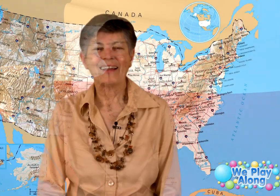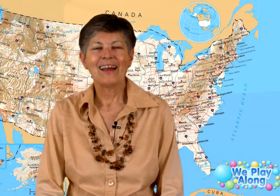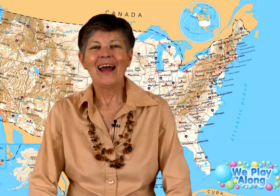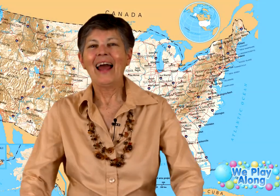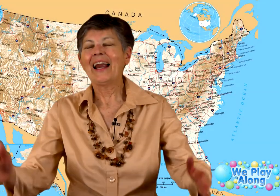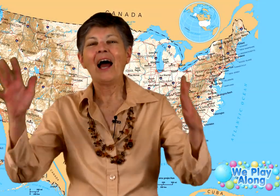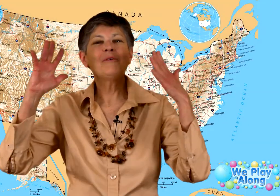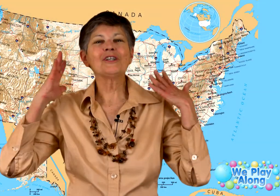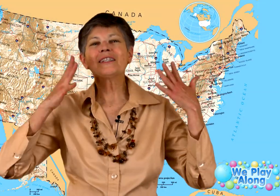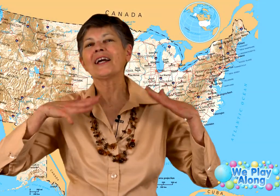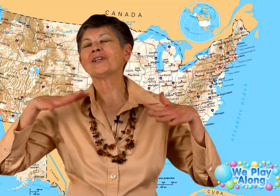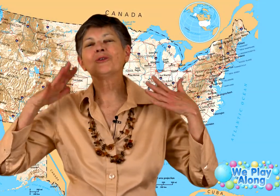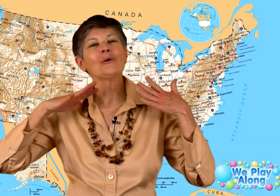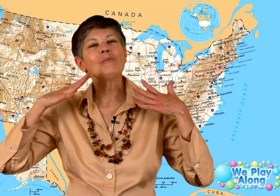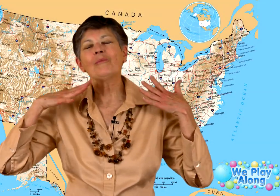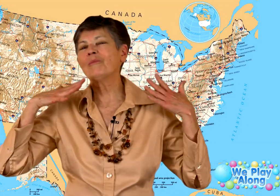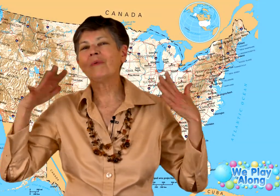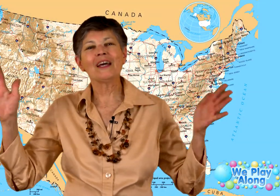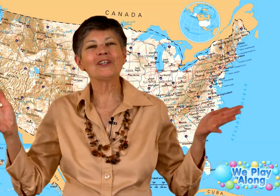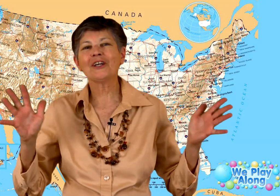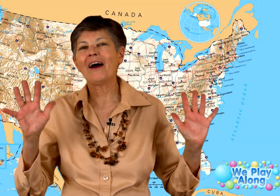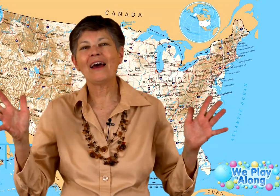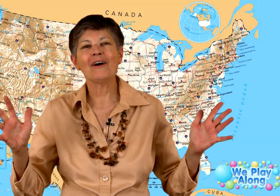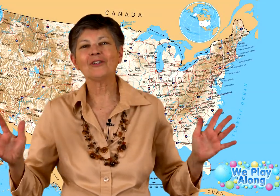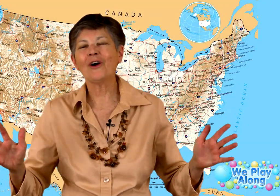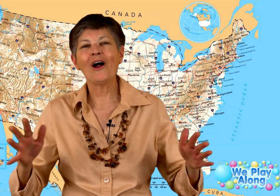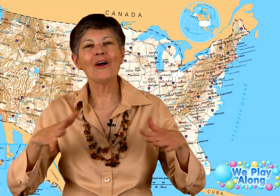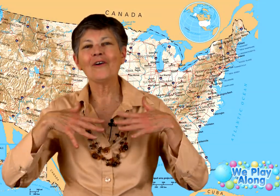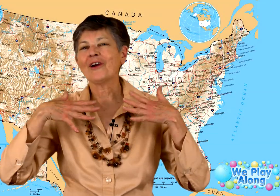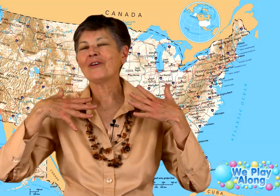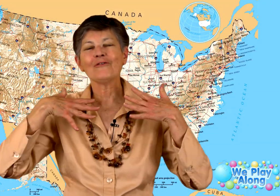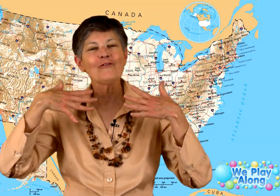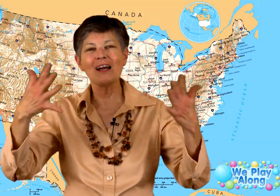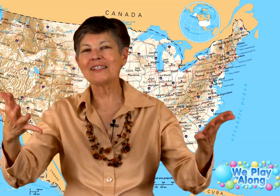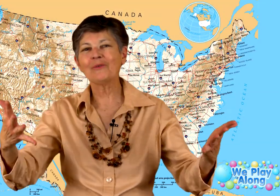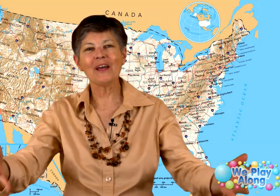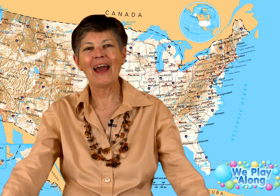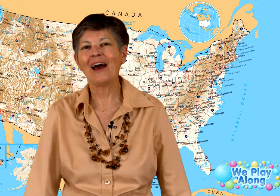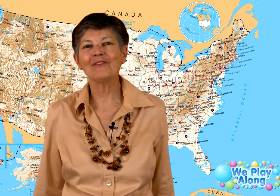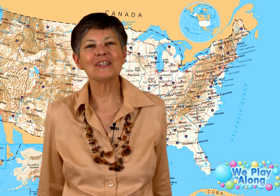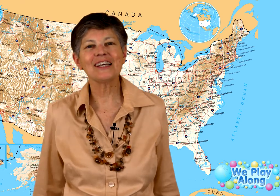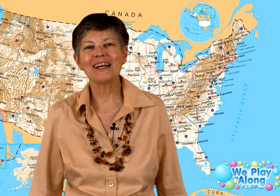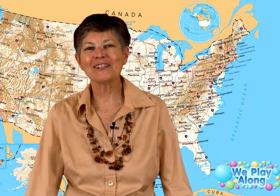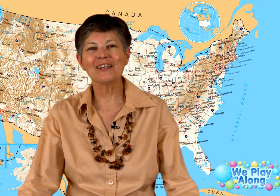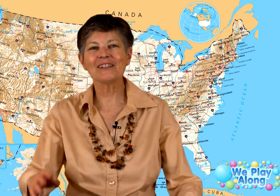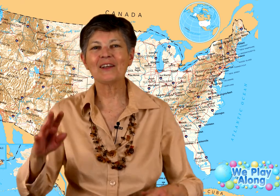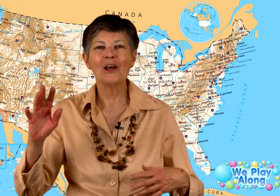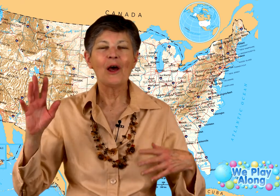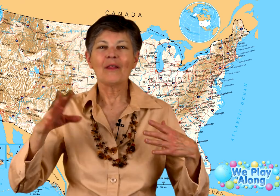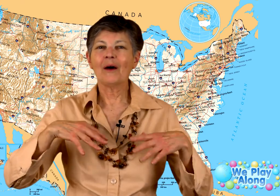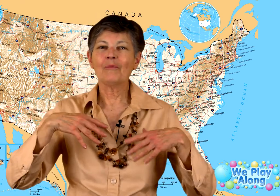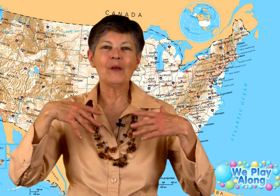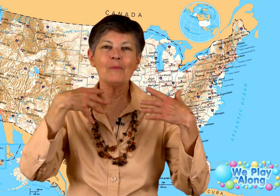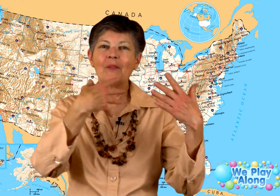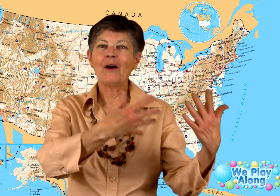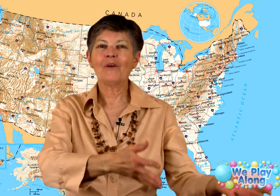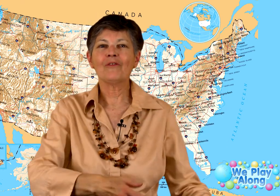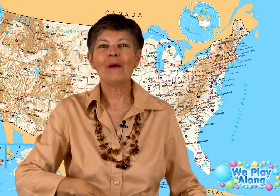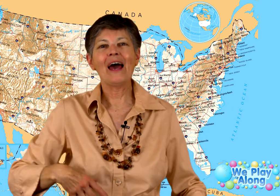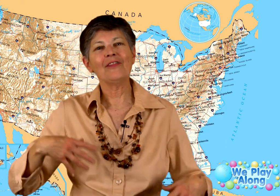And I would just like to do a big shout out to all of our friends that we have in Texas And the people that we've met,